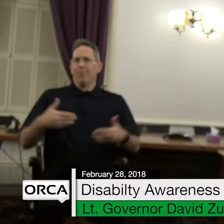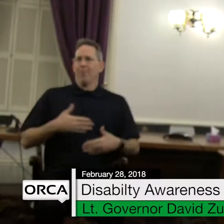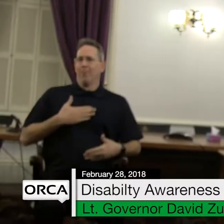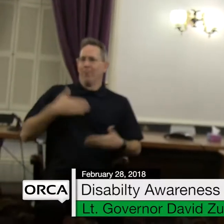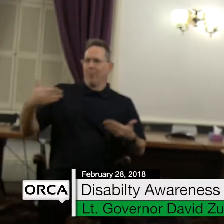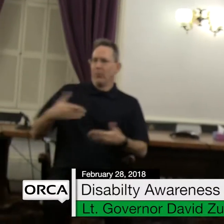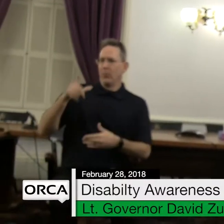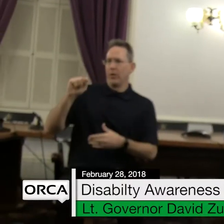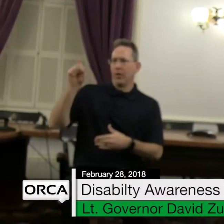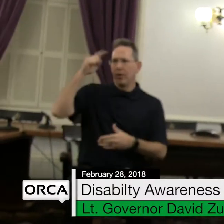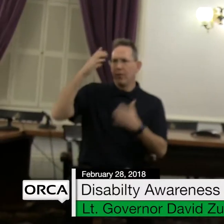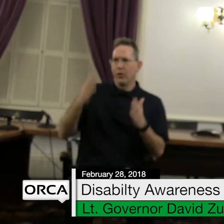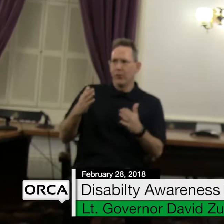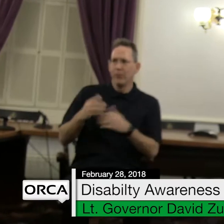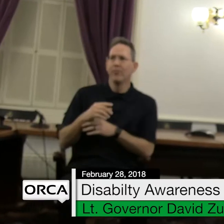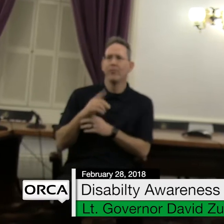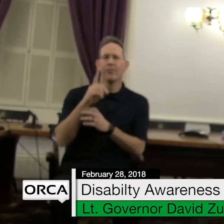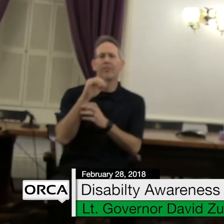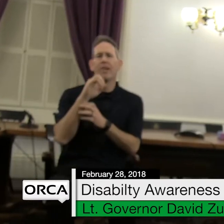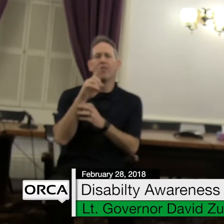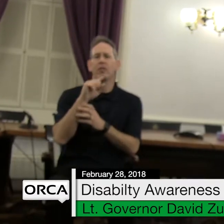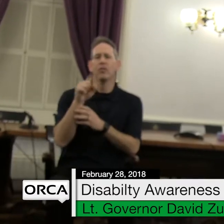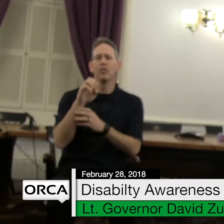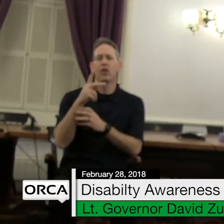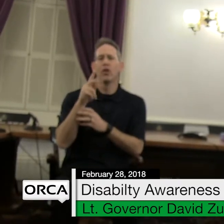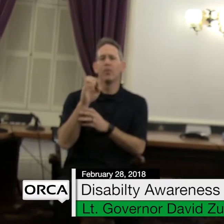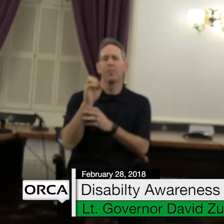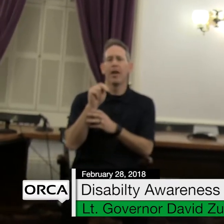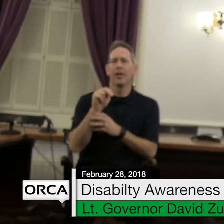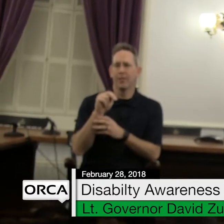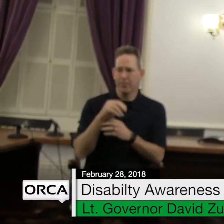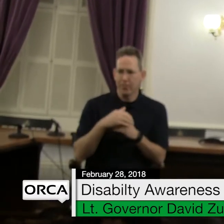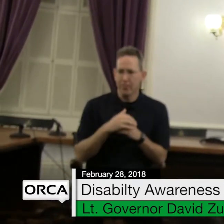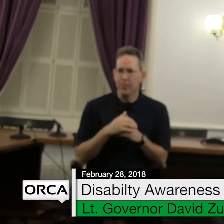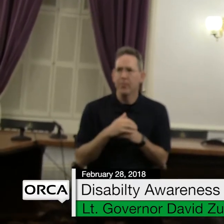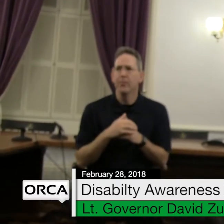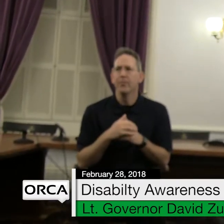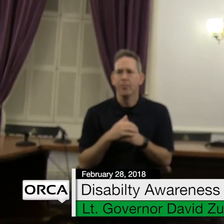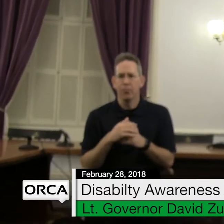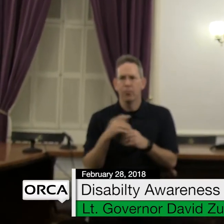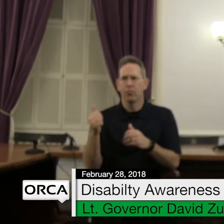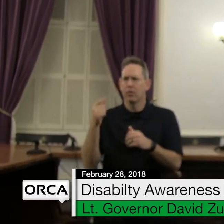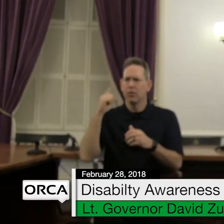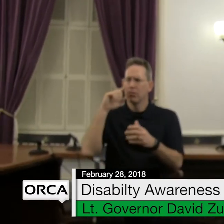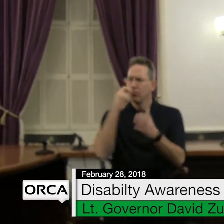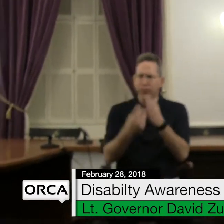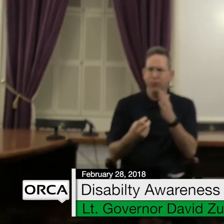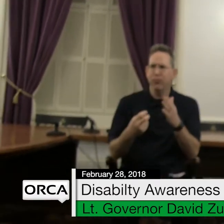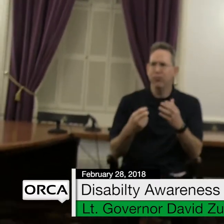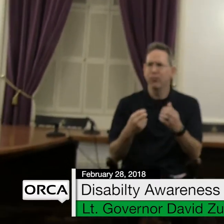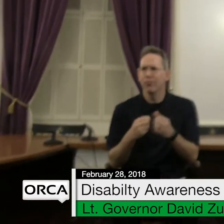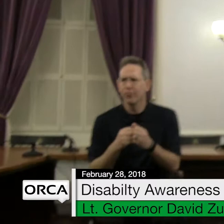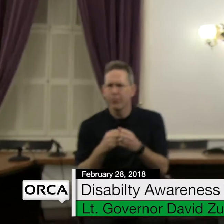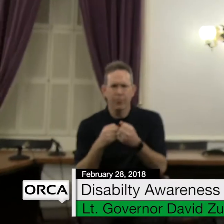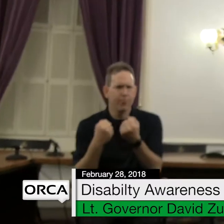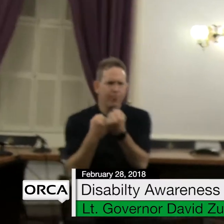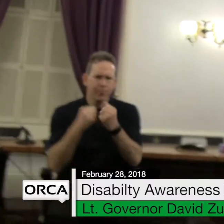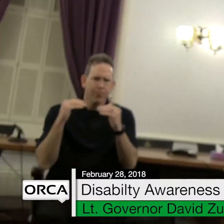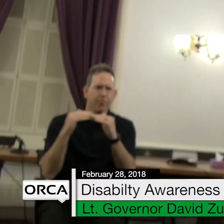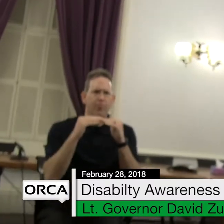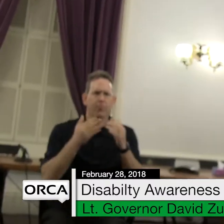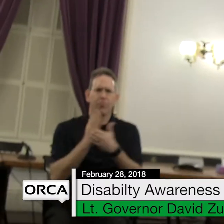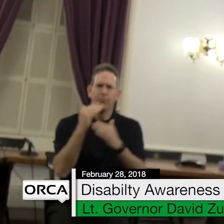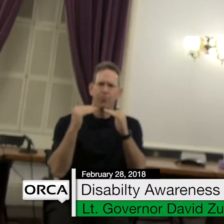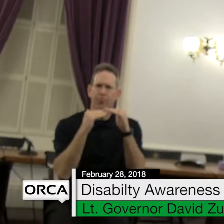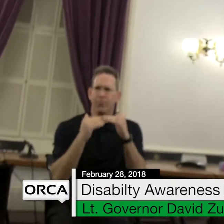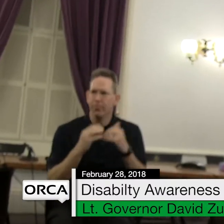Who has been adept at raising issues of social justice, especially with regard to the intersectionality of racial justice and